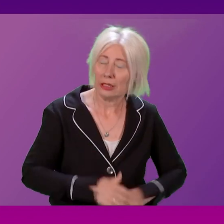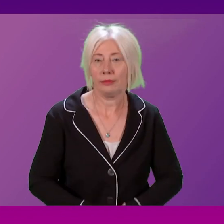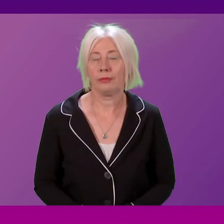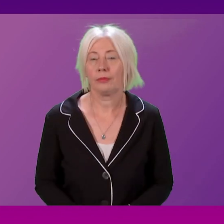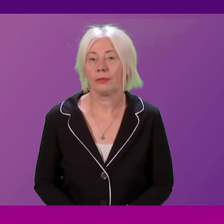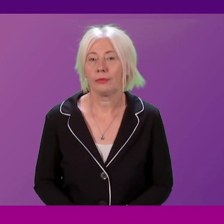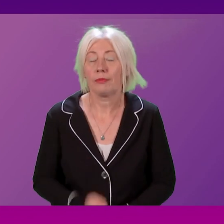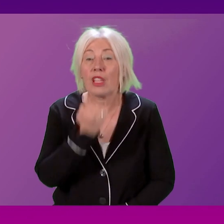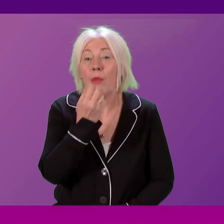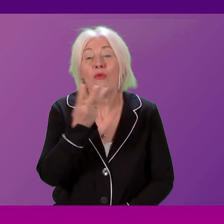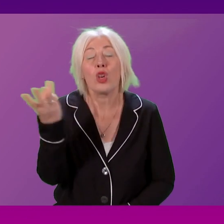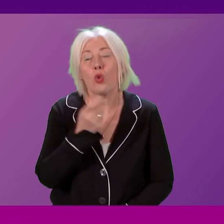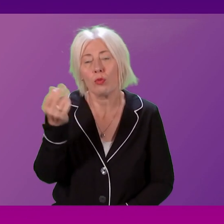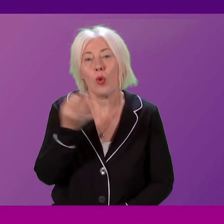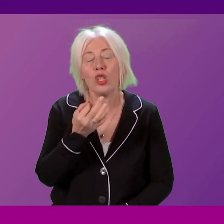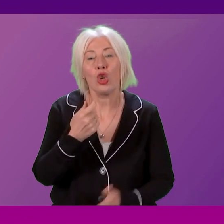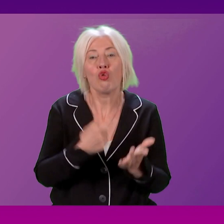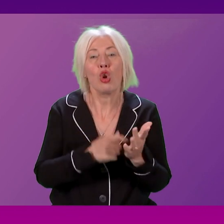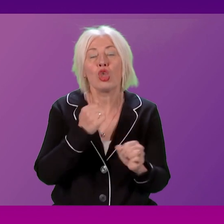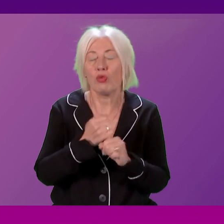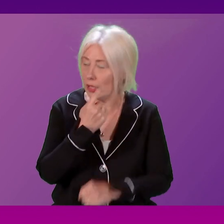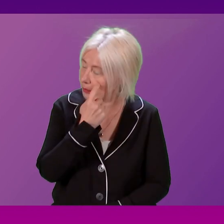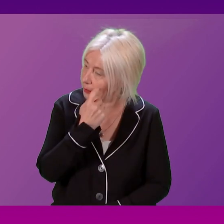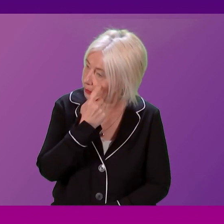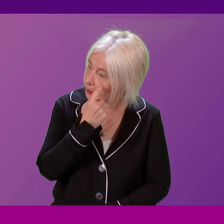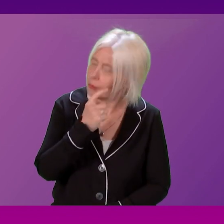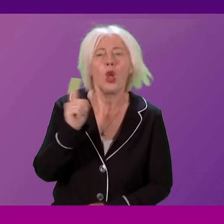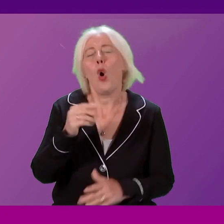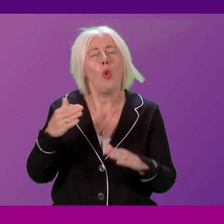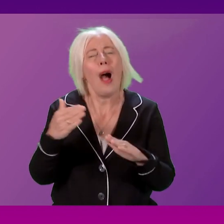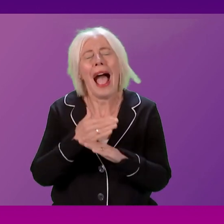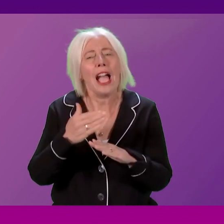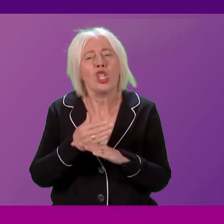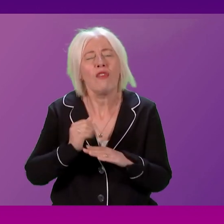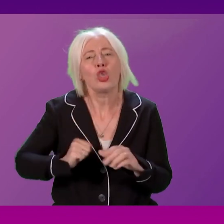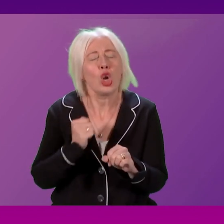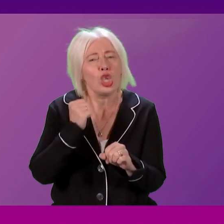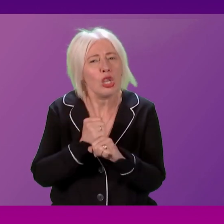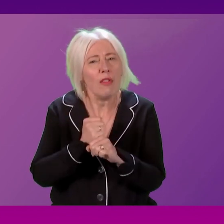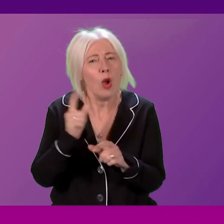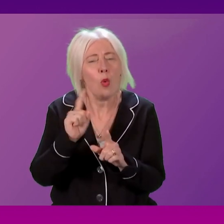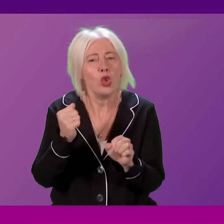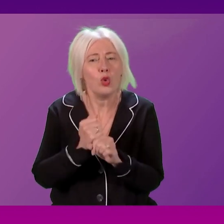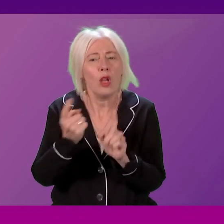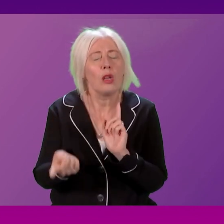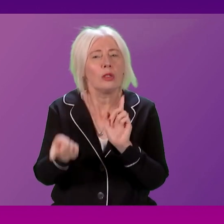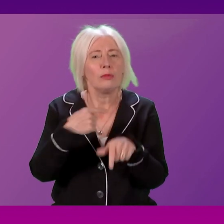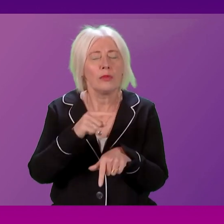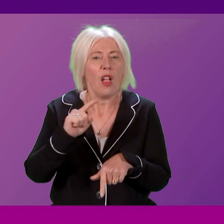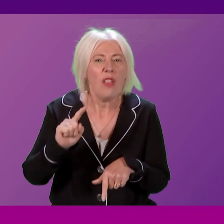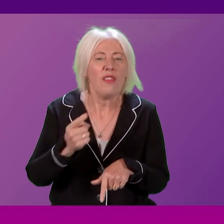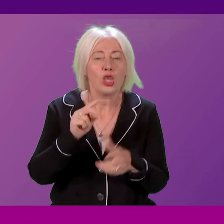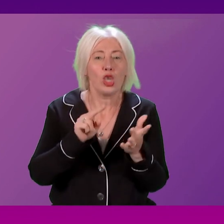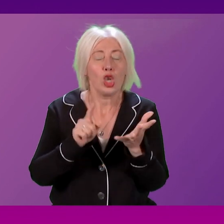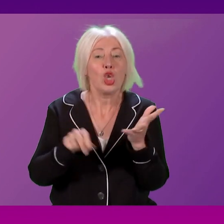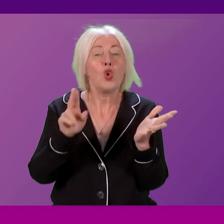Ross Greer. Thank you. To ask the First Minister what action the Scottish Government is taking in response to the first UN Global Stock Take Report